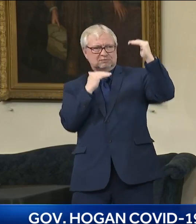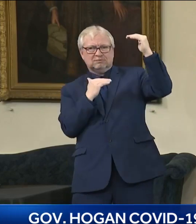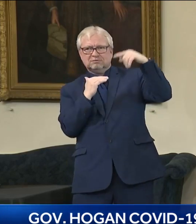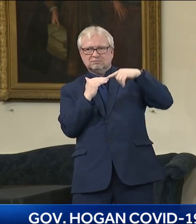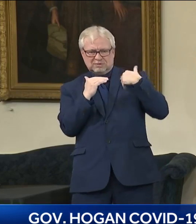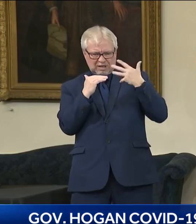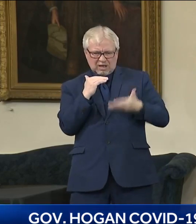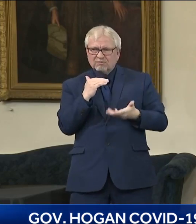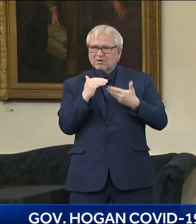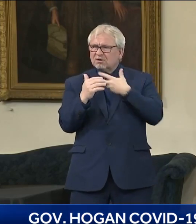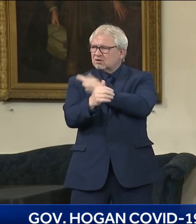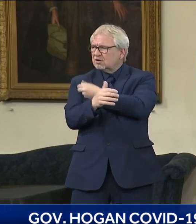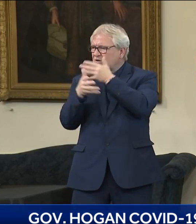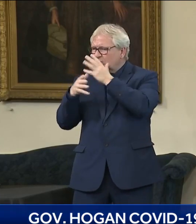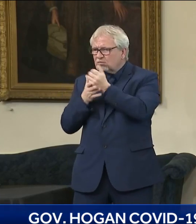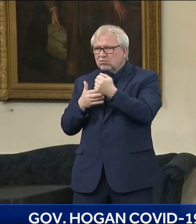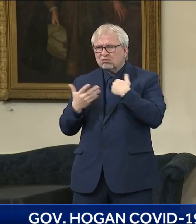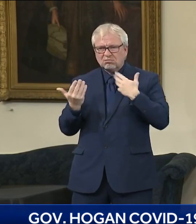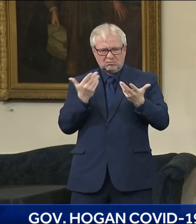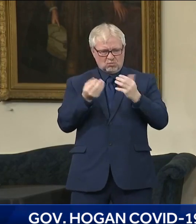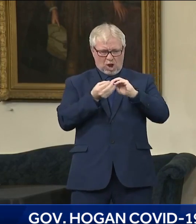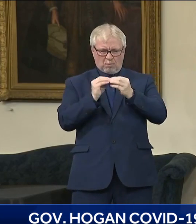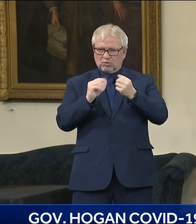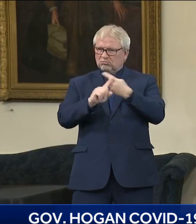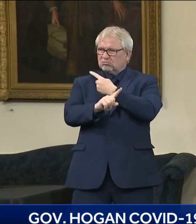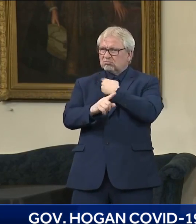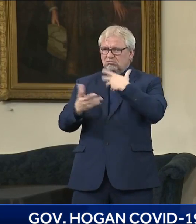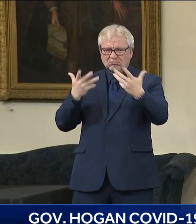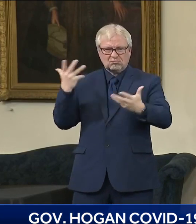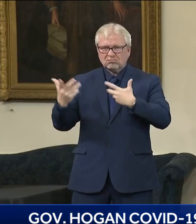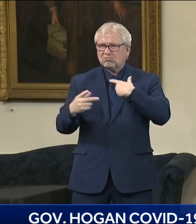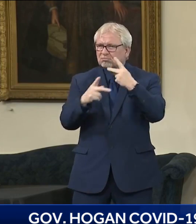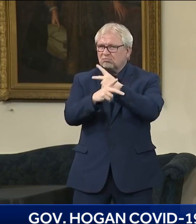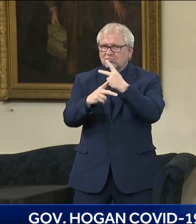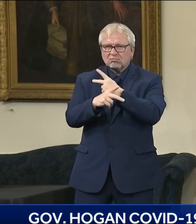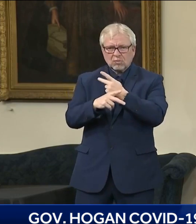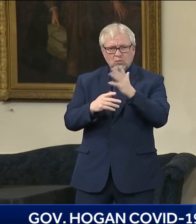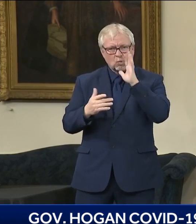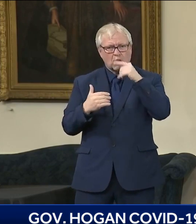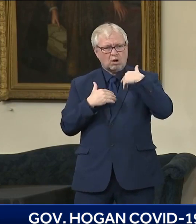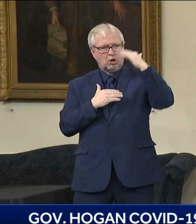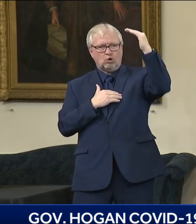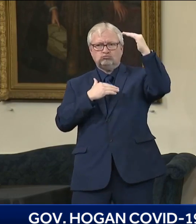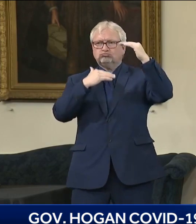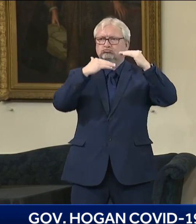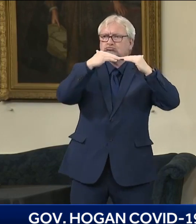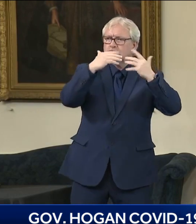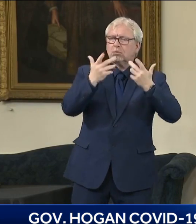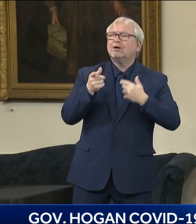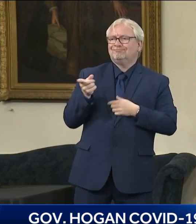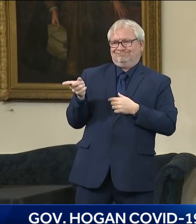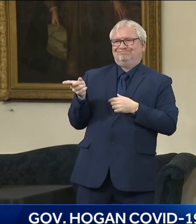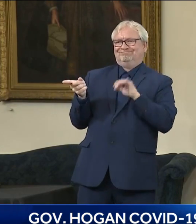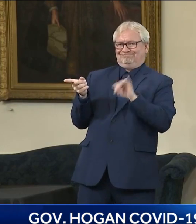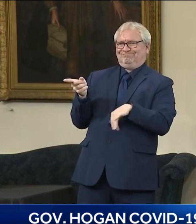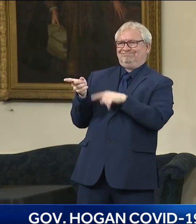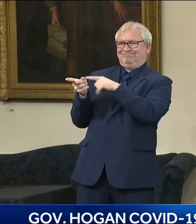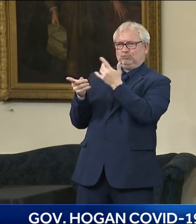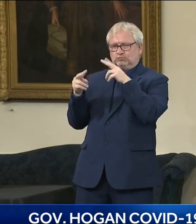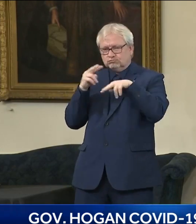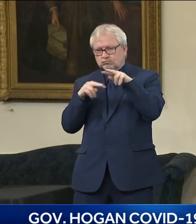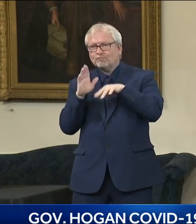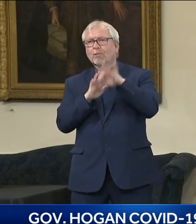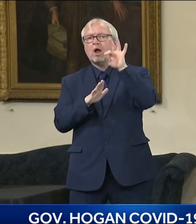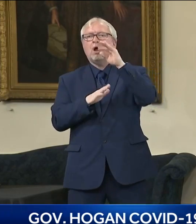helping us find potentially tens of thousands of doses that we can now maybe utilize, and we're very pleased with their